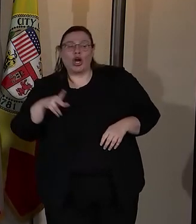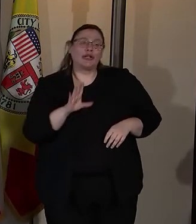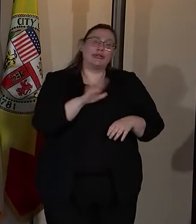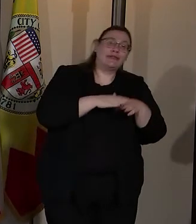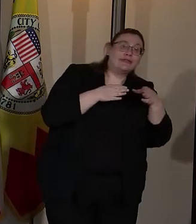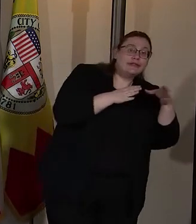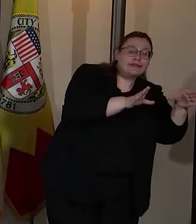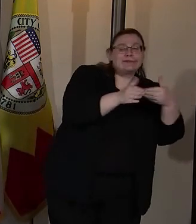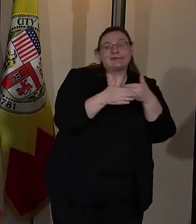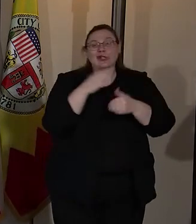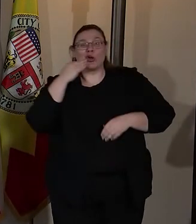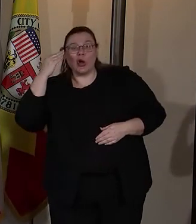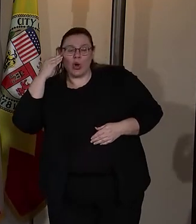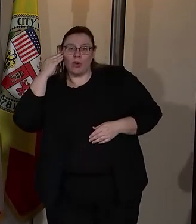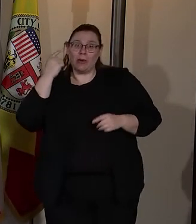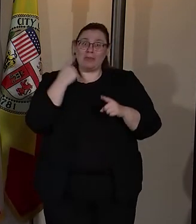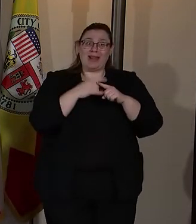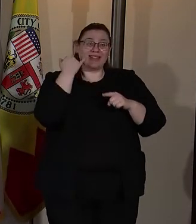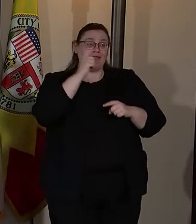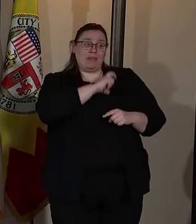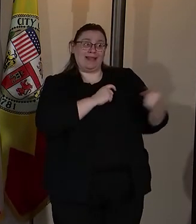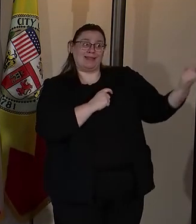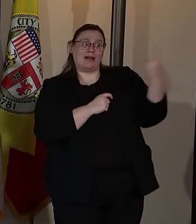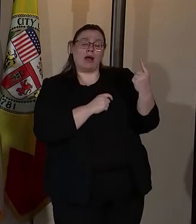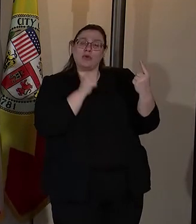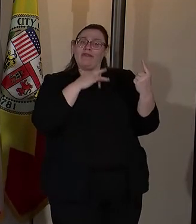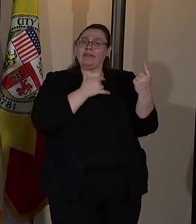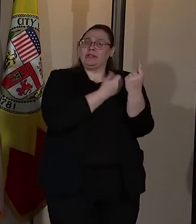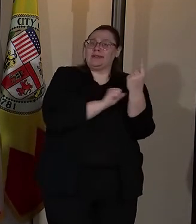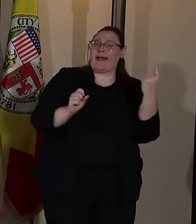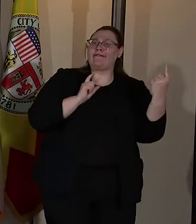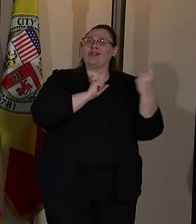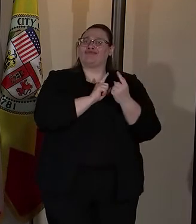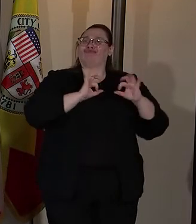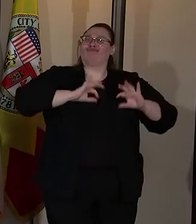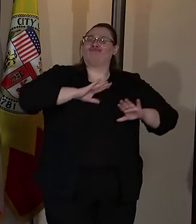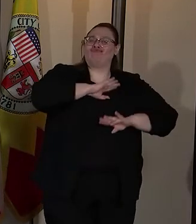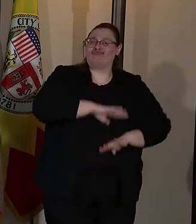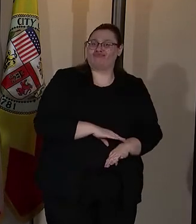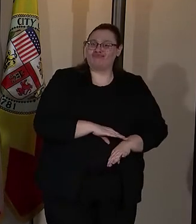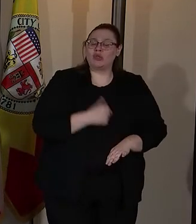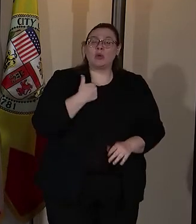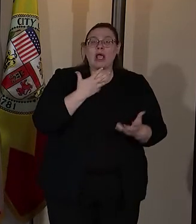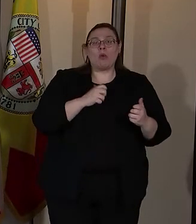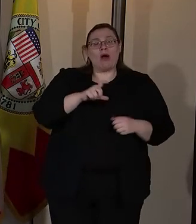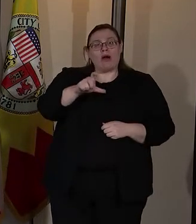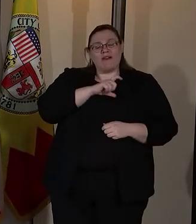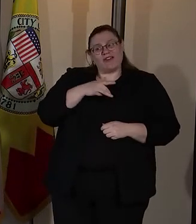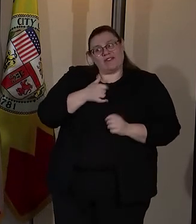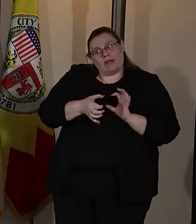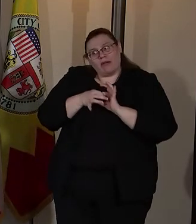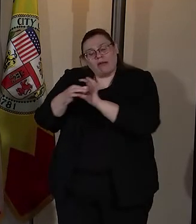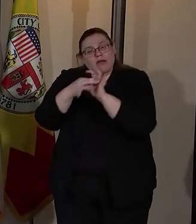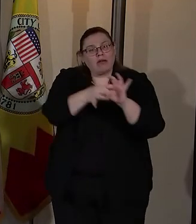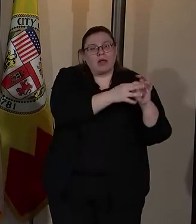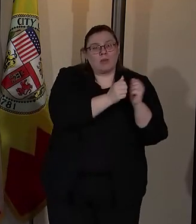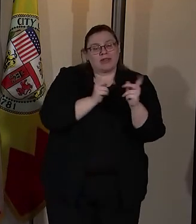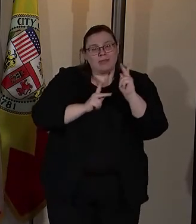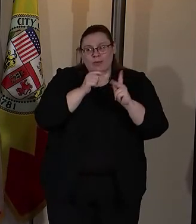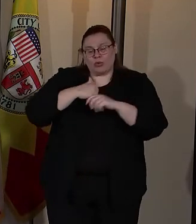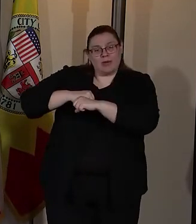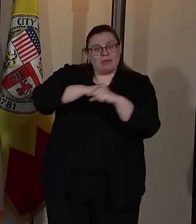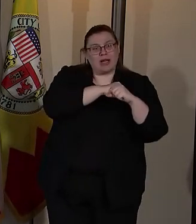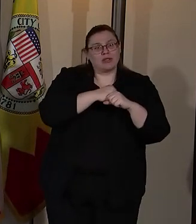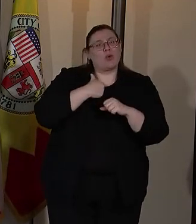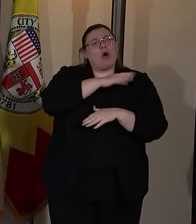but in the presence of those in uniform and we want all officers to feel connected to the people they protect and we all want a